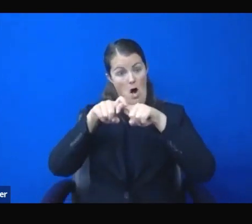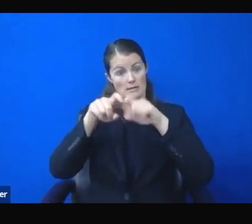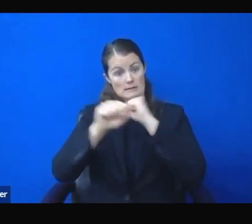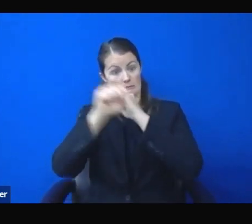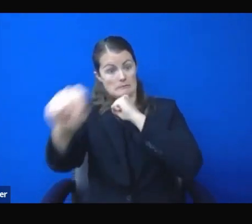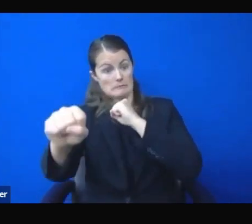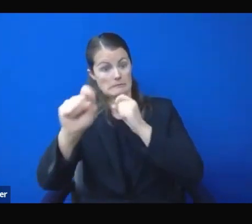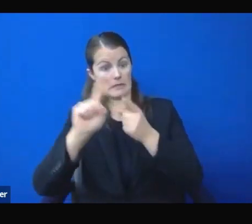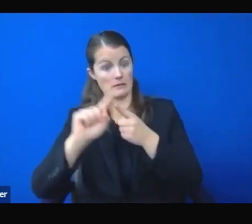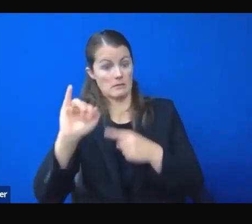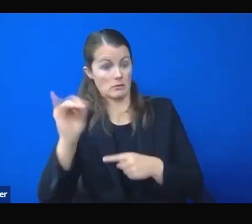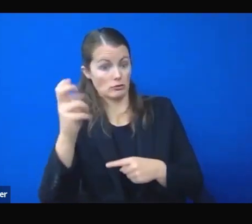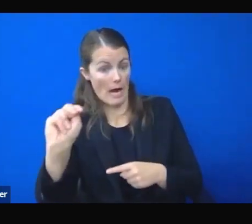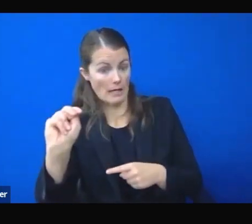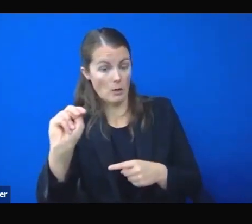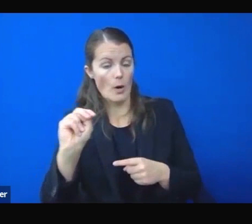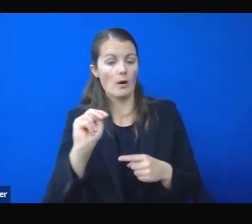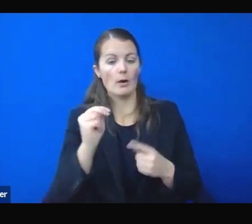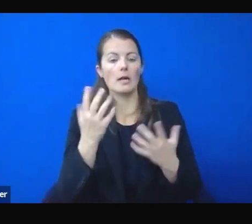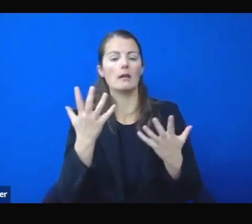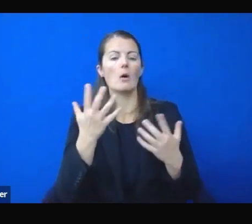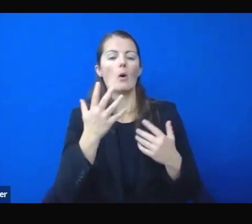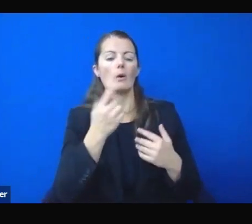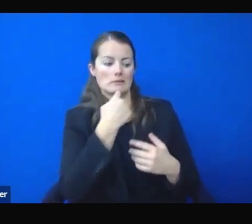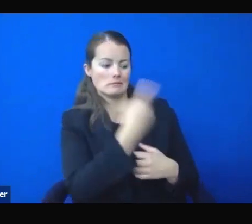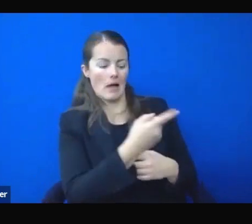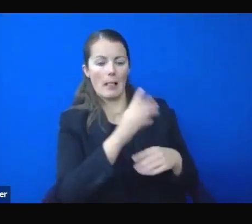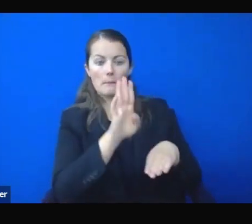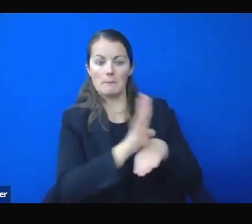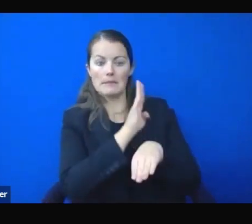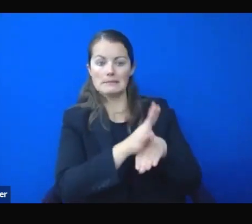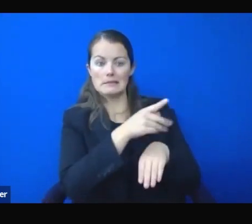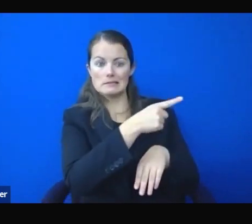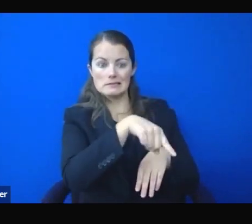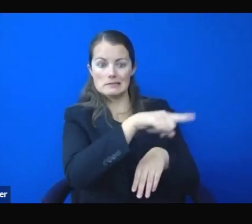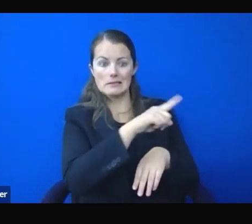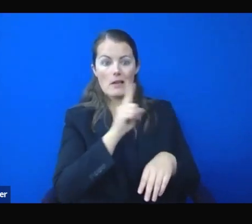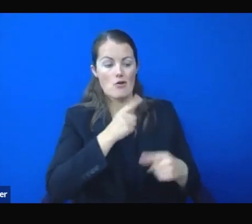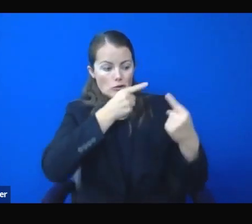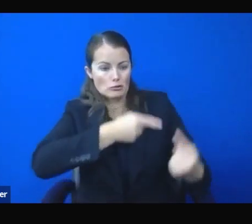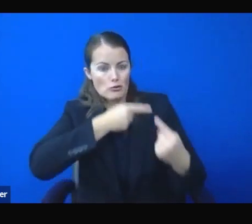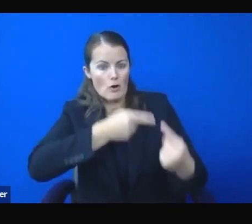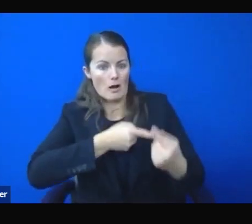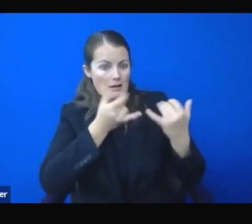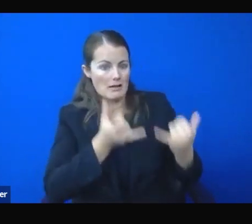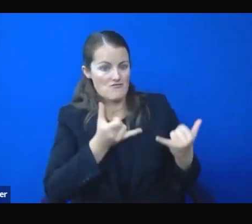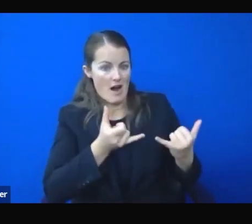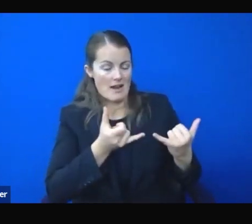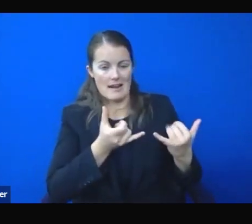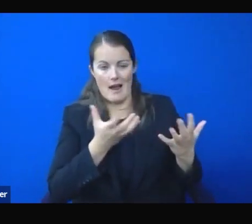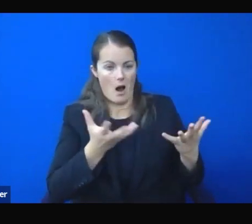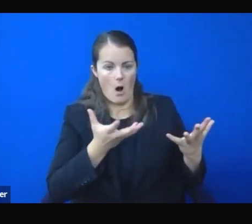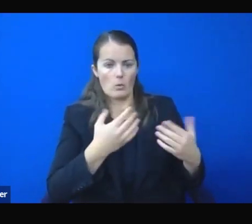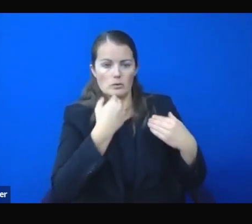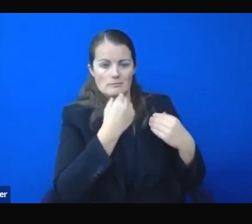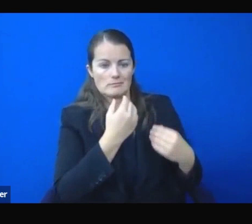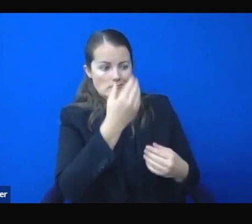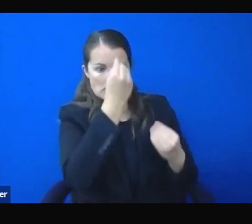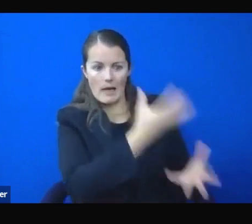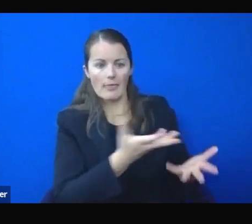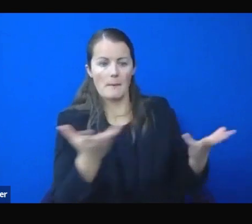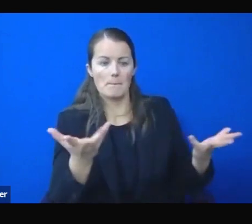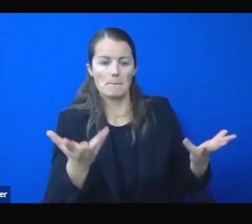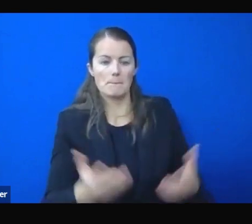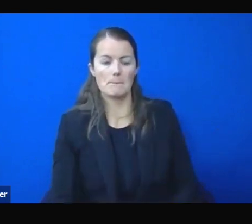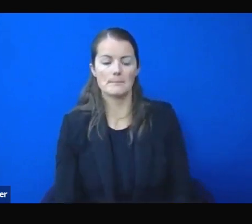say to businesses that are struggling right now, any support from your end, despite the lack of federal assistance right now? Well,